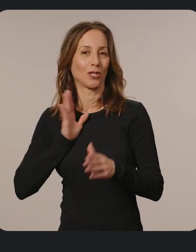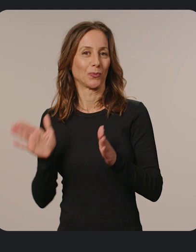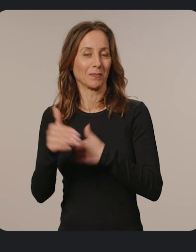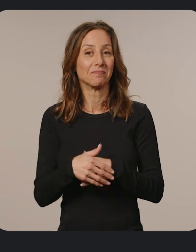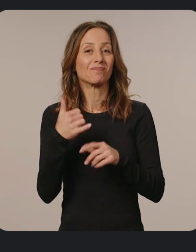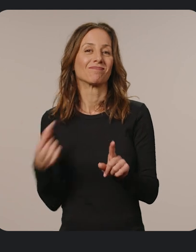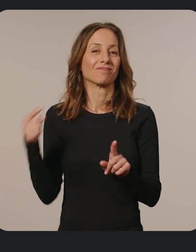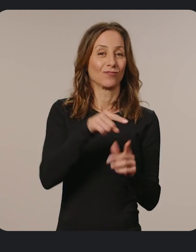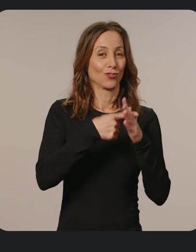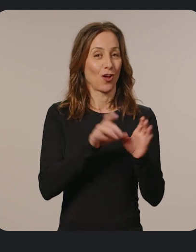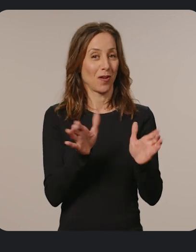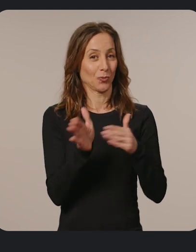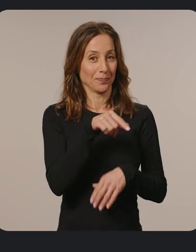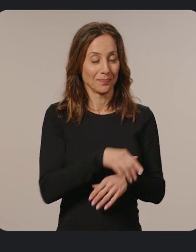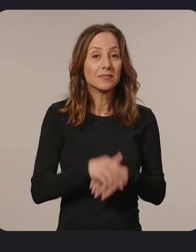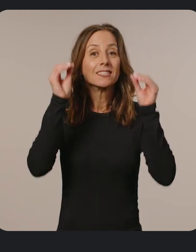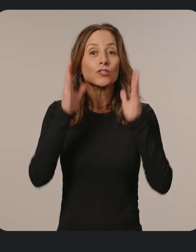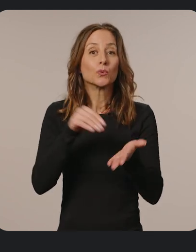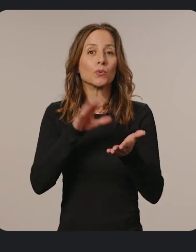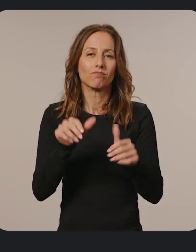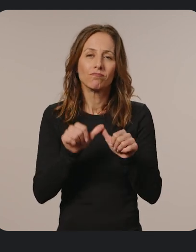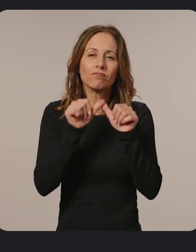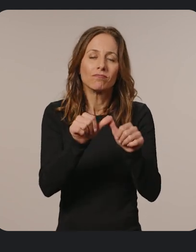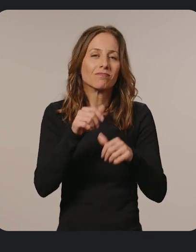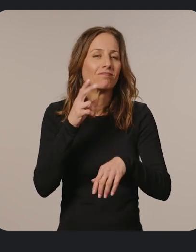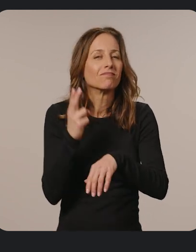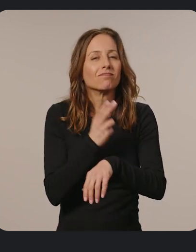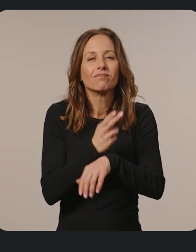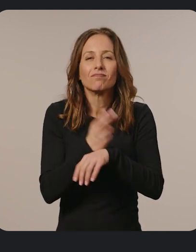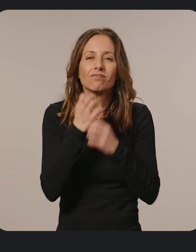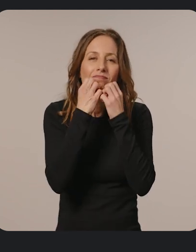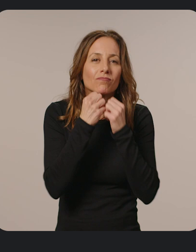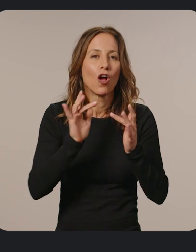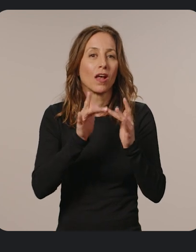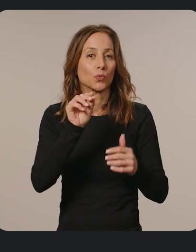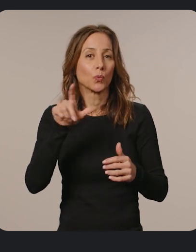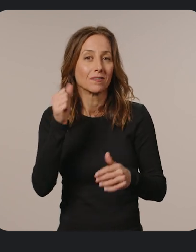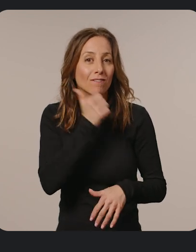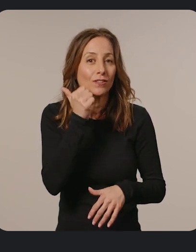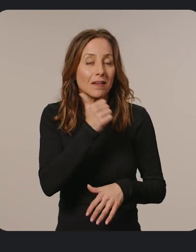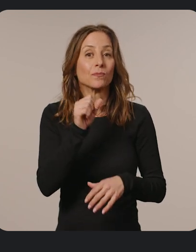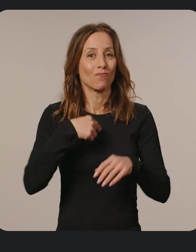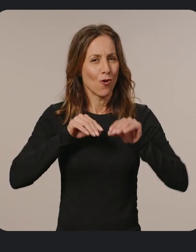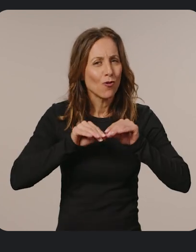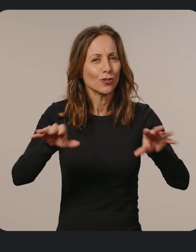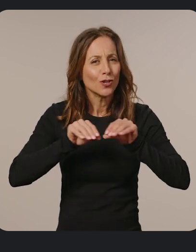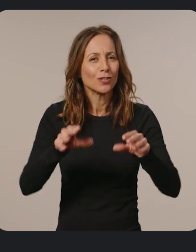Let's start in the classroom. Teachers and students continue to embrace online tools every day, so we've been launching more handy apps and